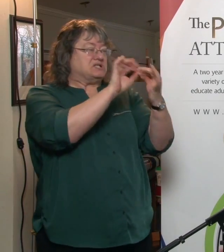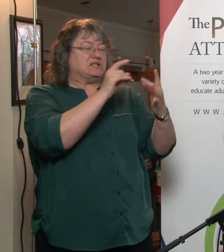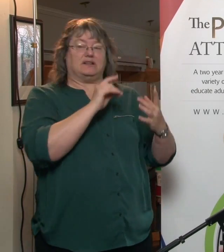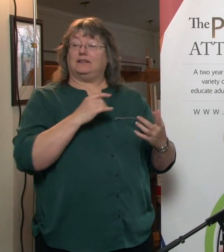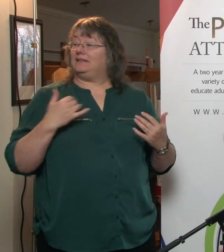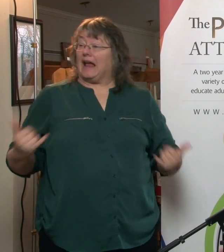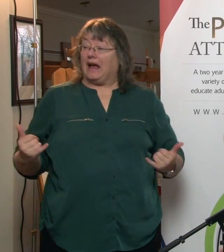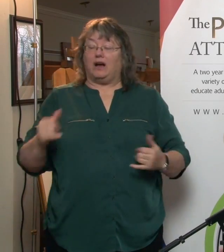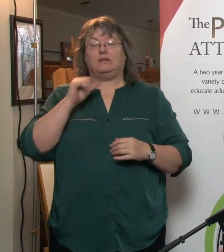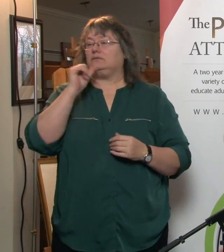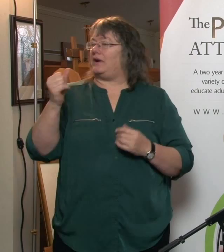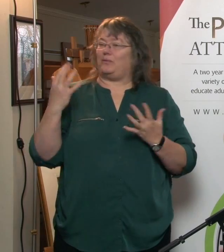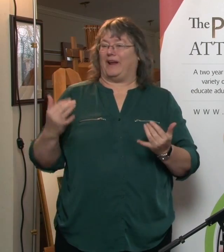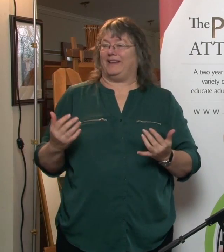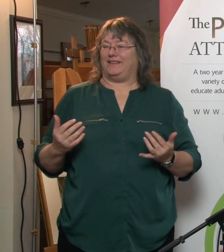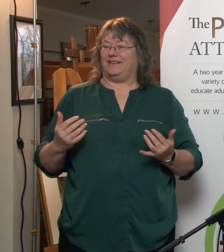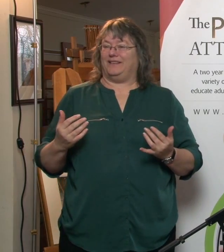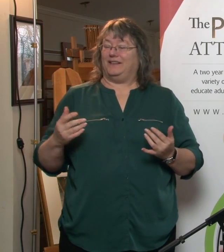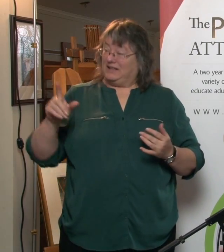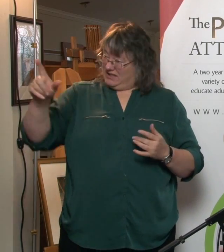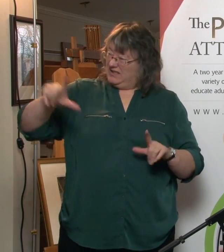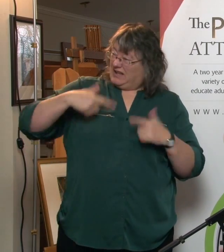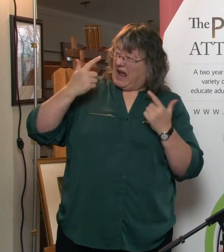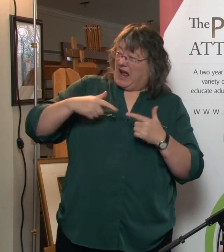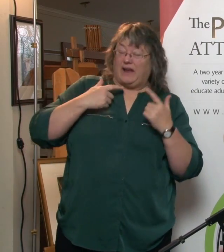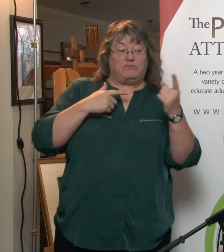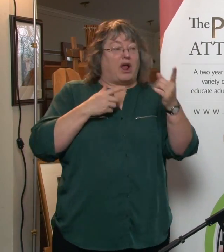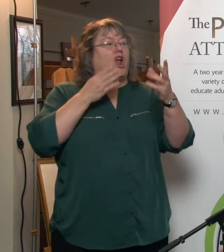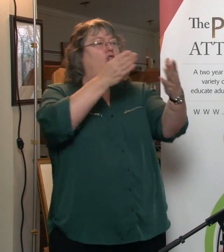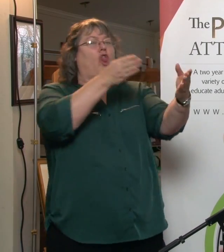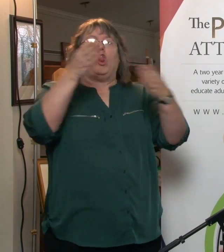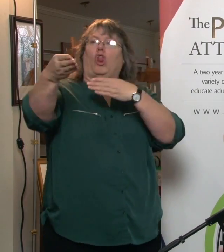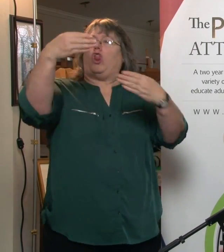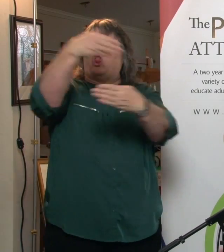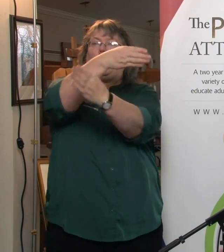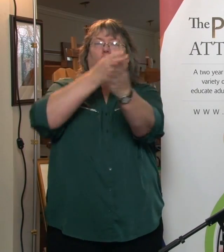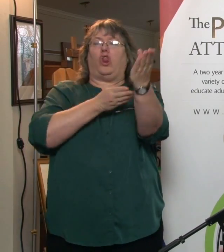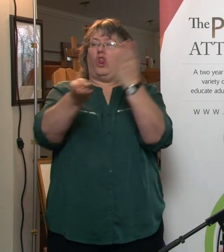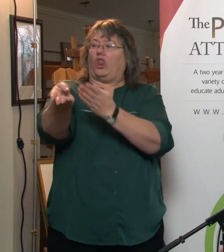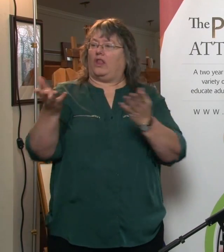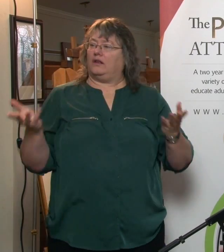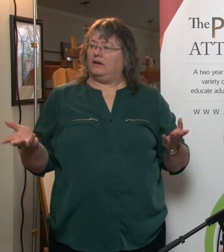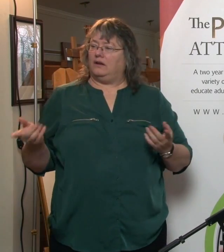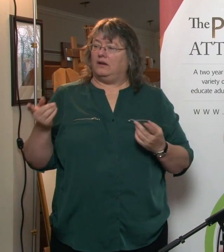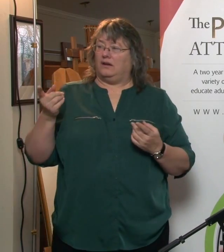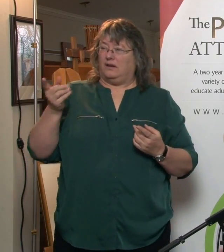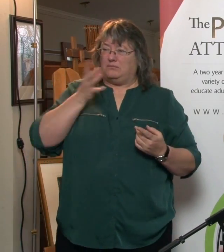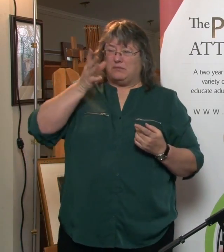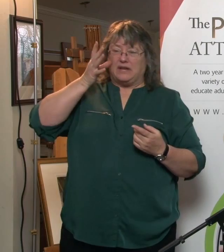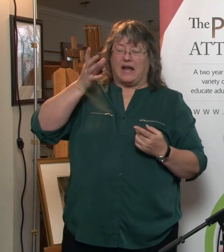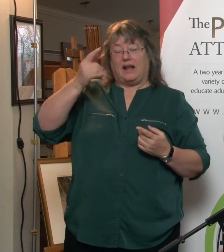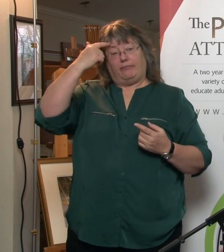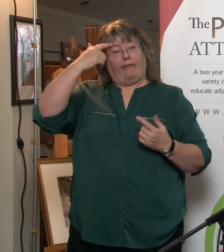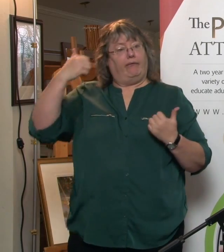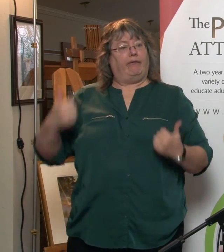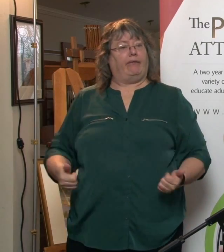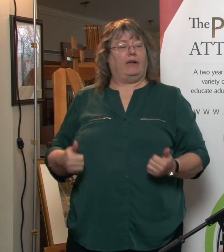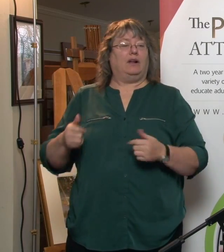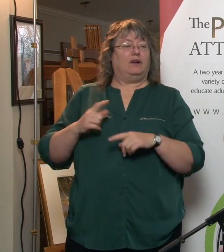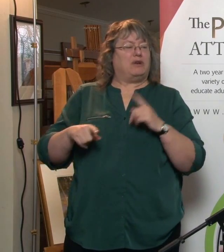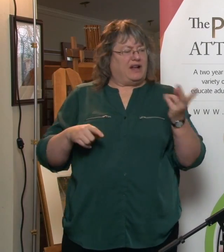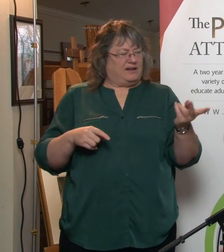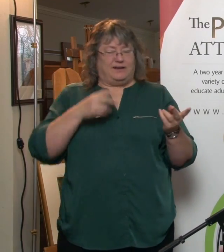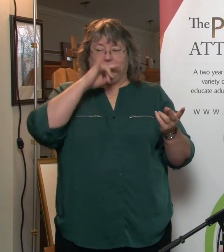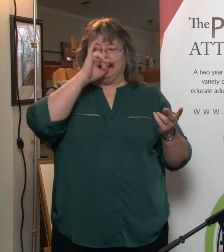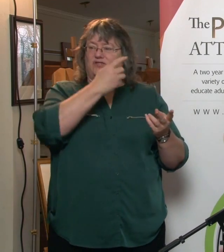They're not waiting anymore. There are so many lawsuits over powers of it. Mom and dad are still alive. They may be out of it. The kids are already